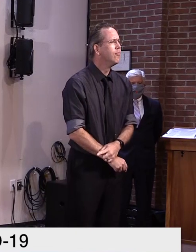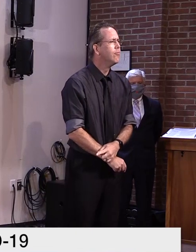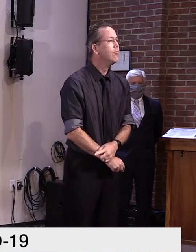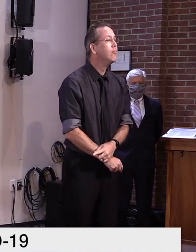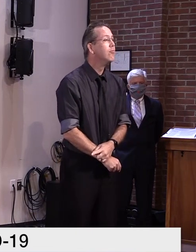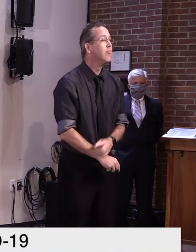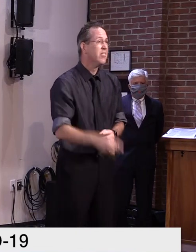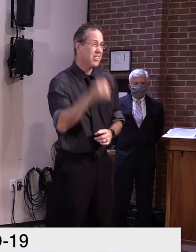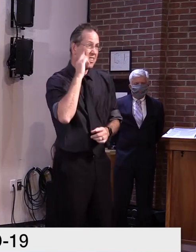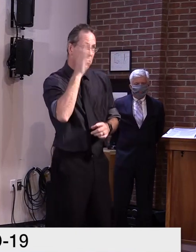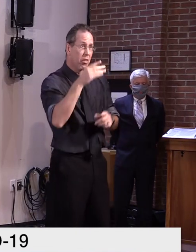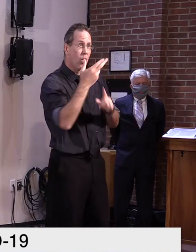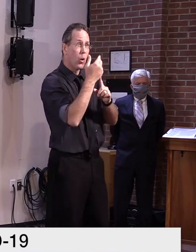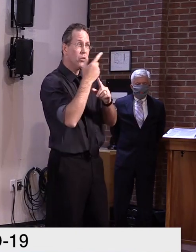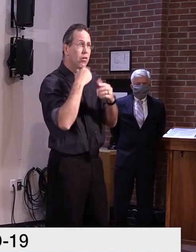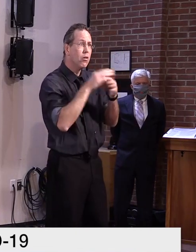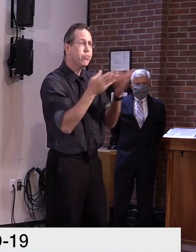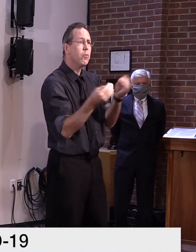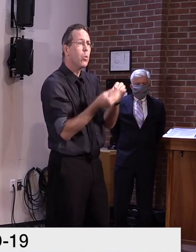Ingrid, the Valley reporter.